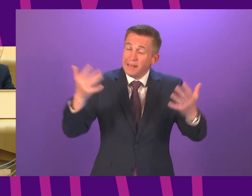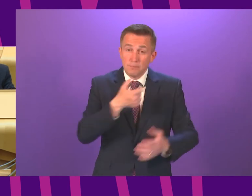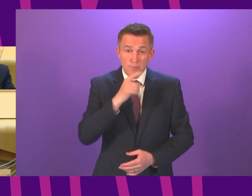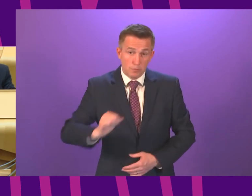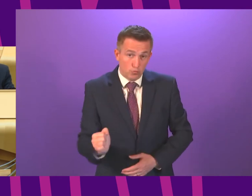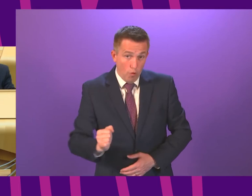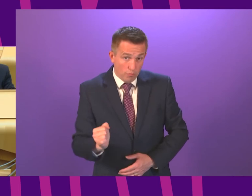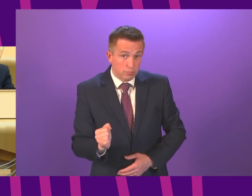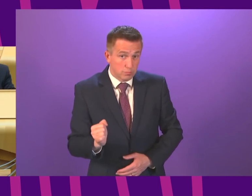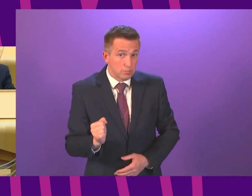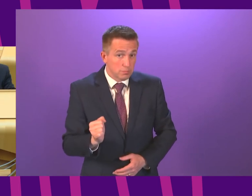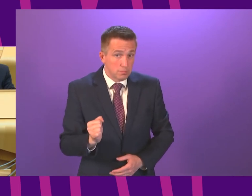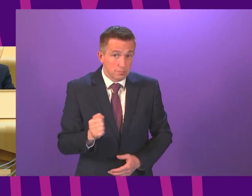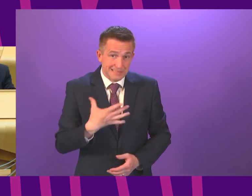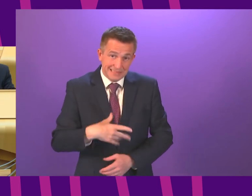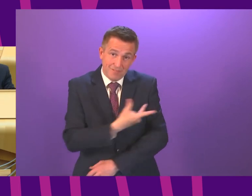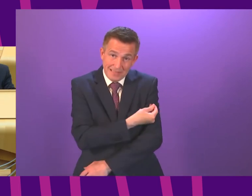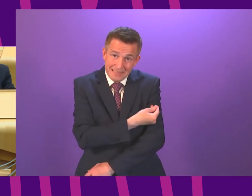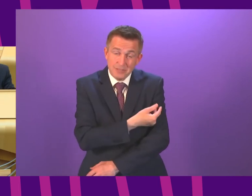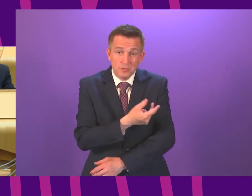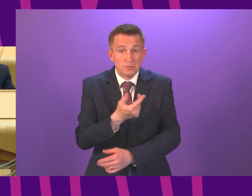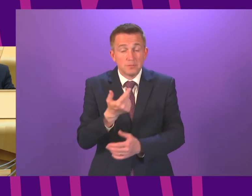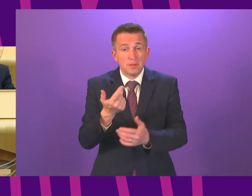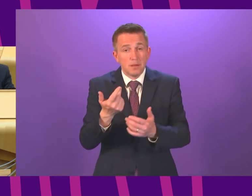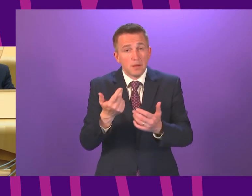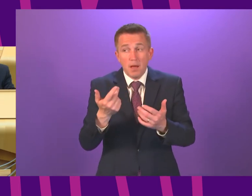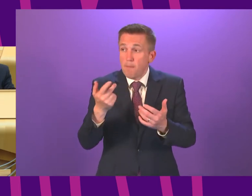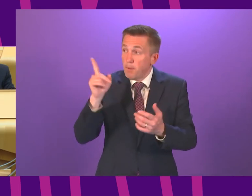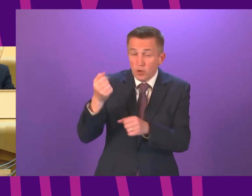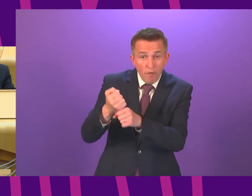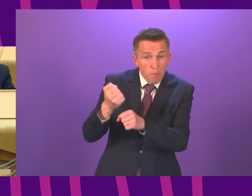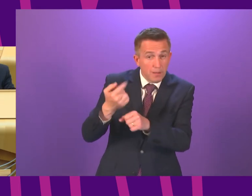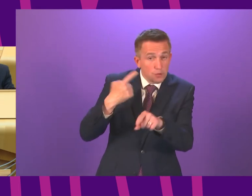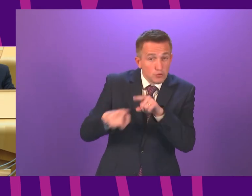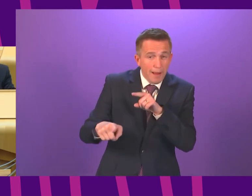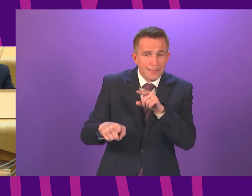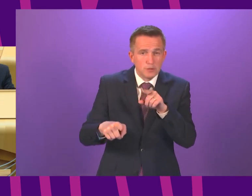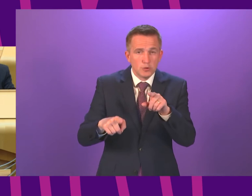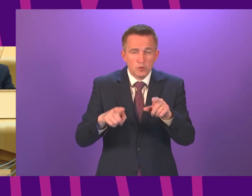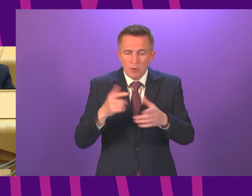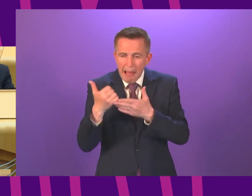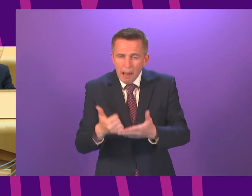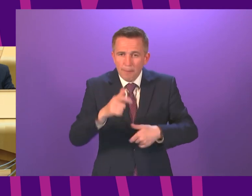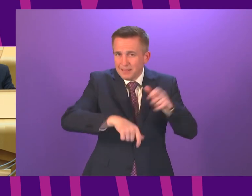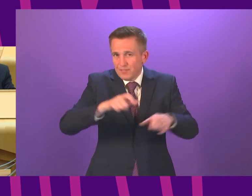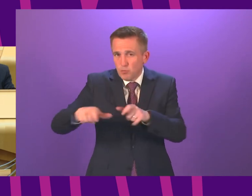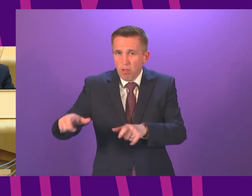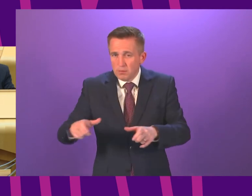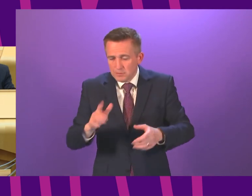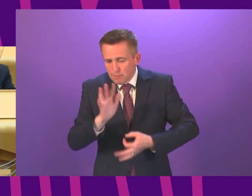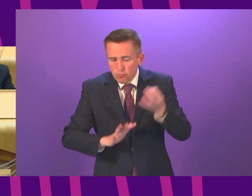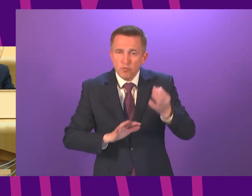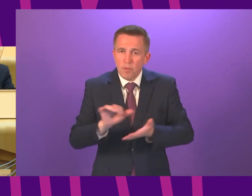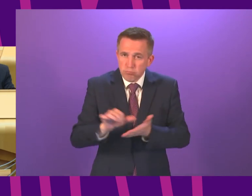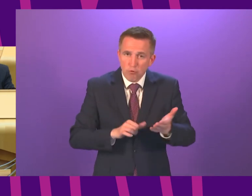well in government although that is the least of it across the country working hard to avoid difficulties for individuals the programme is going